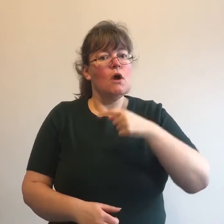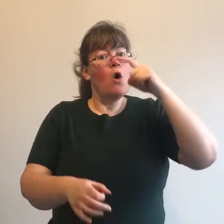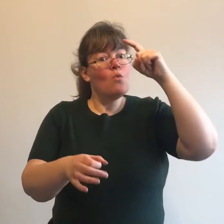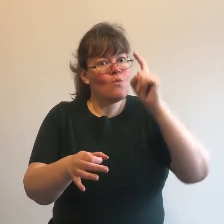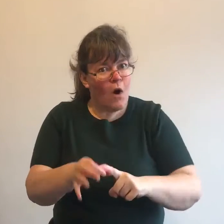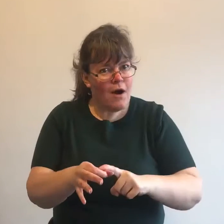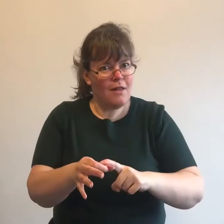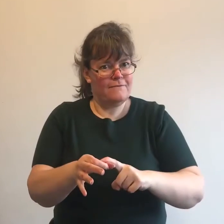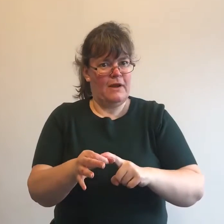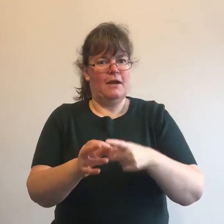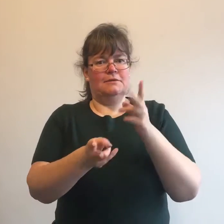What's the time?